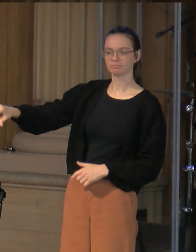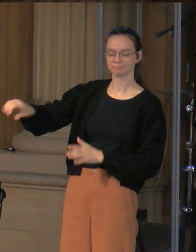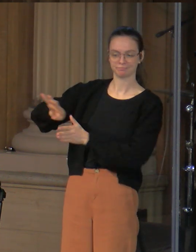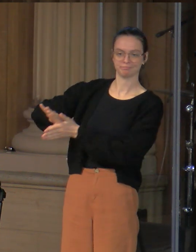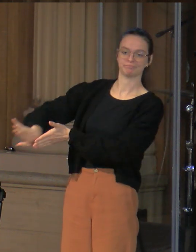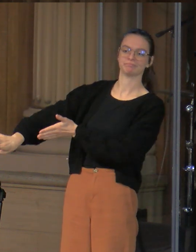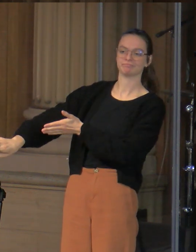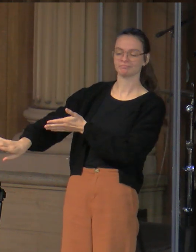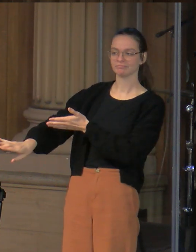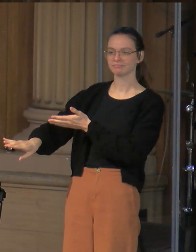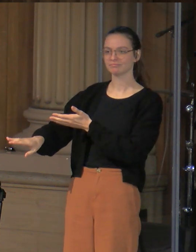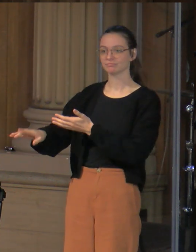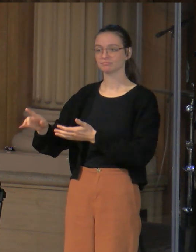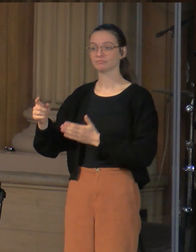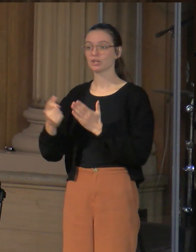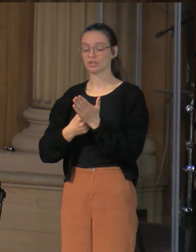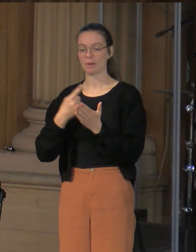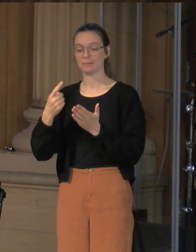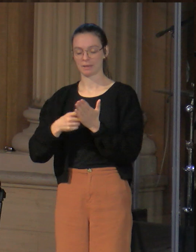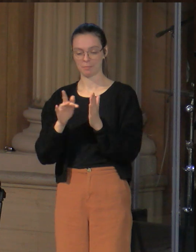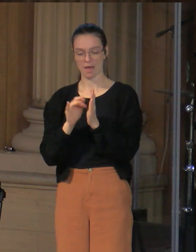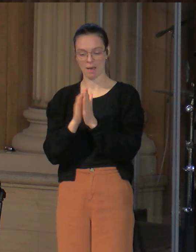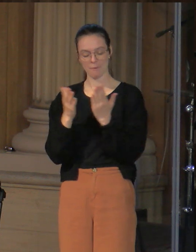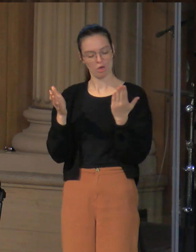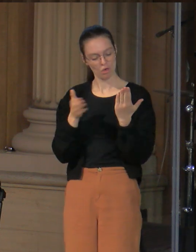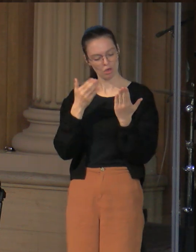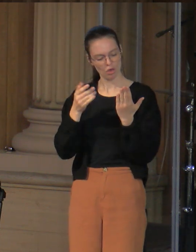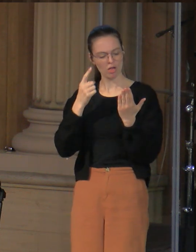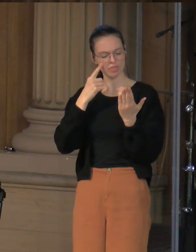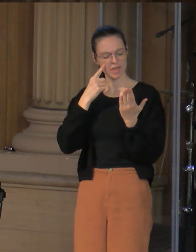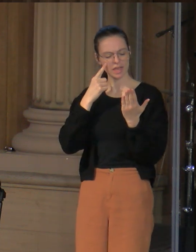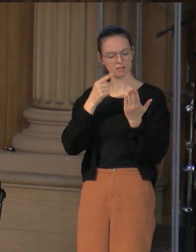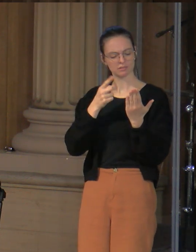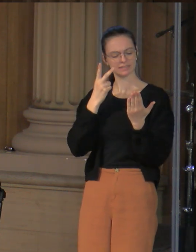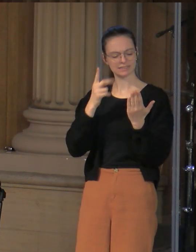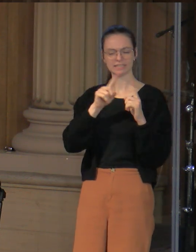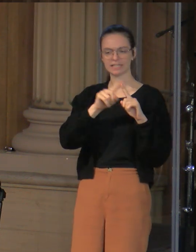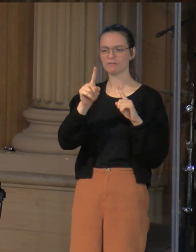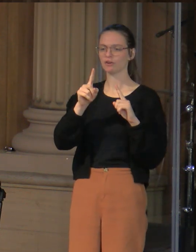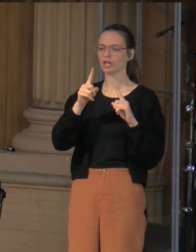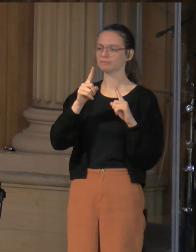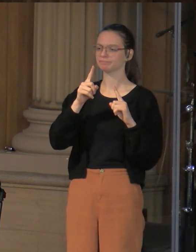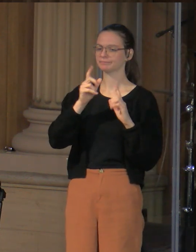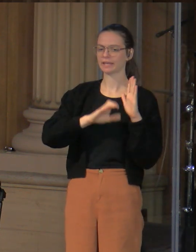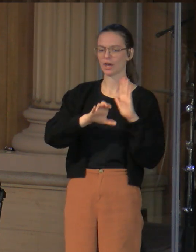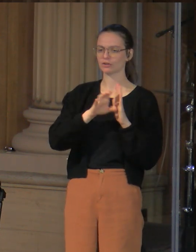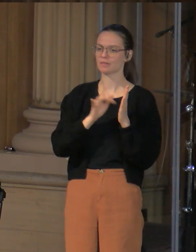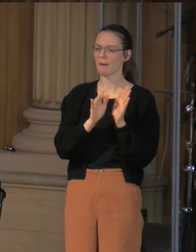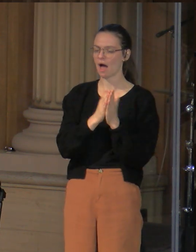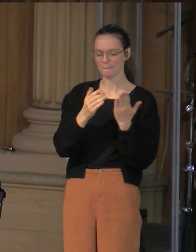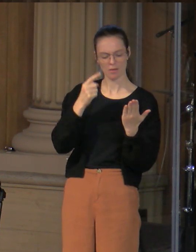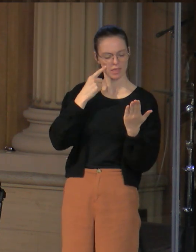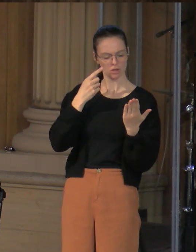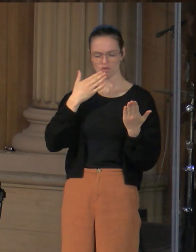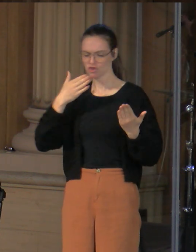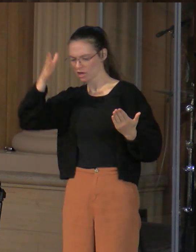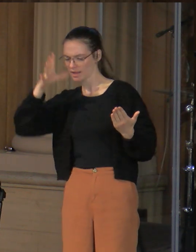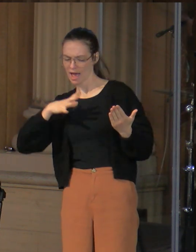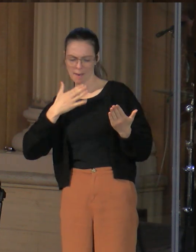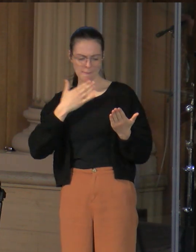stories and see which part we would play. But pretty often we can assume that I would have been one of the good guys in this story. I would have been with Jesus and his disciples.